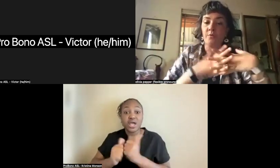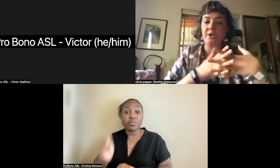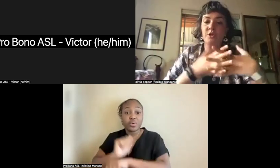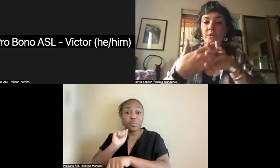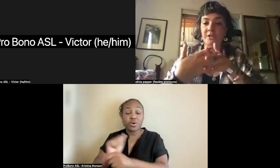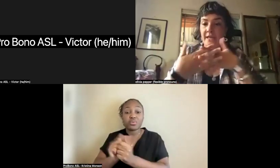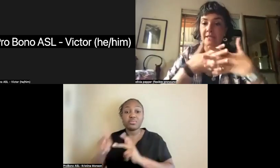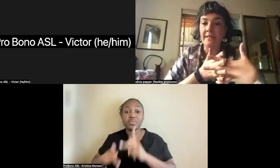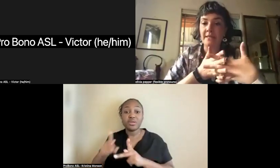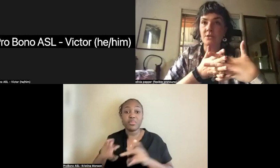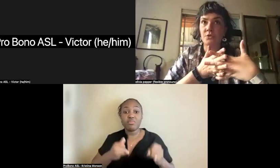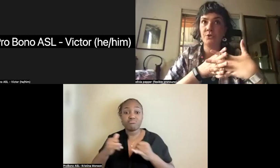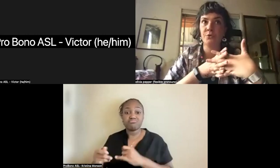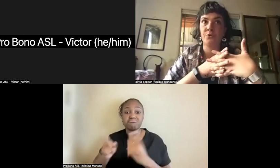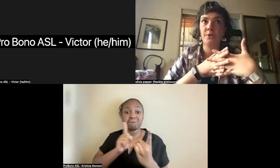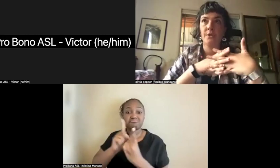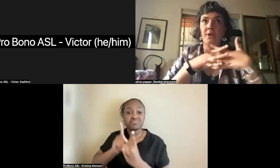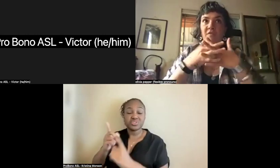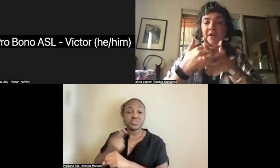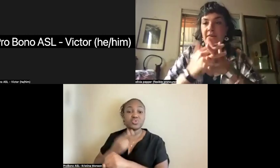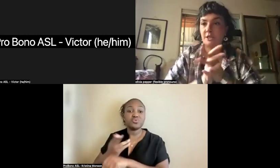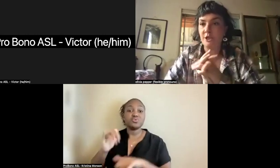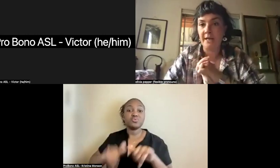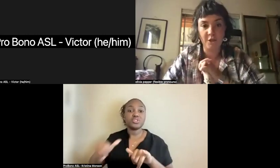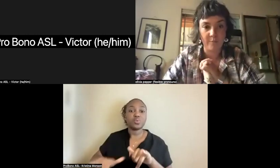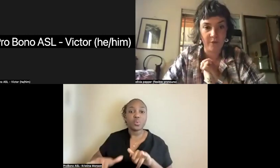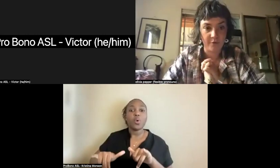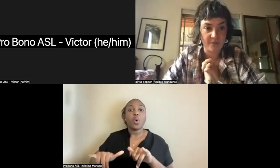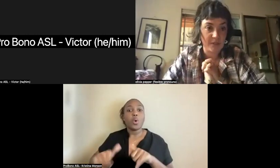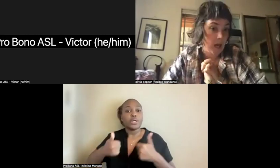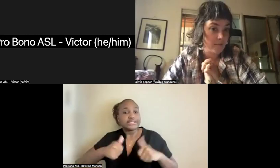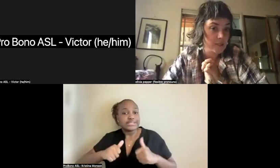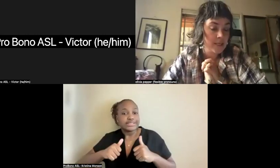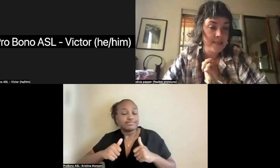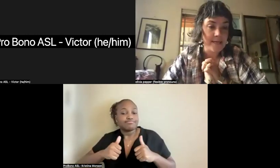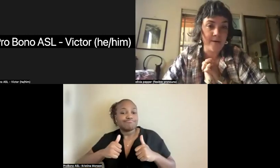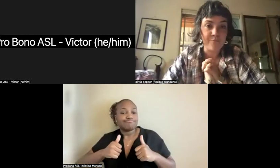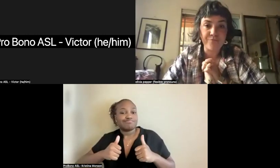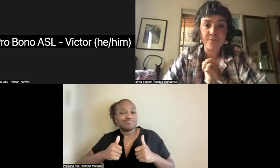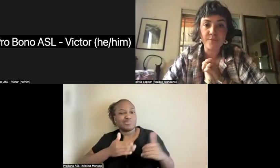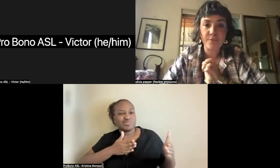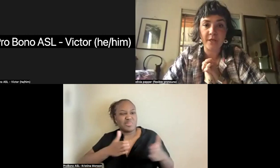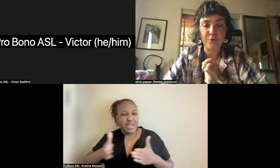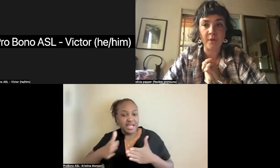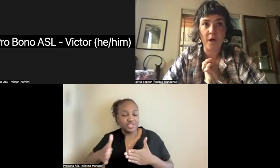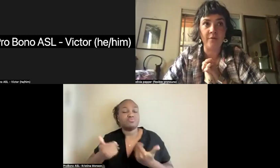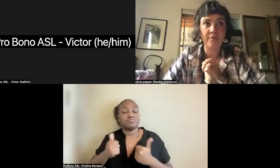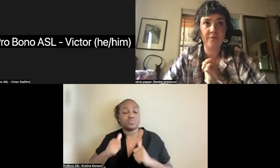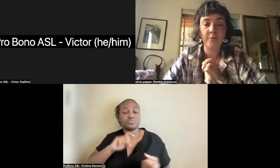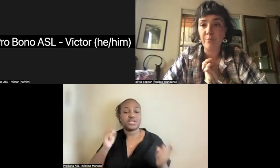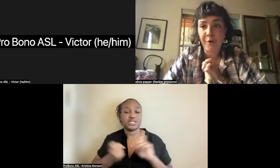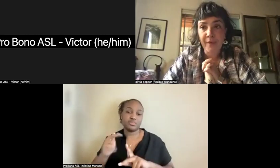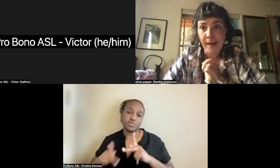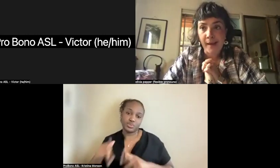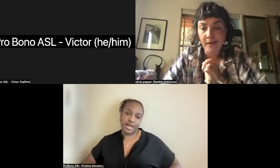ritual techniques to affect change in people's lives. Um, they do a lot of